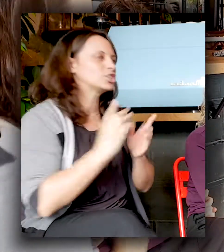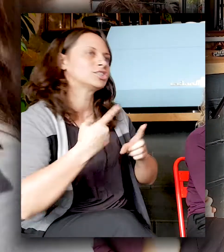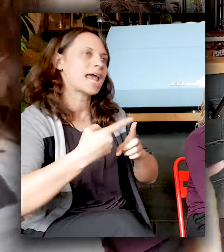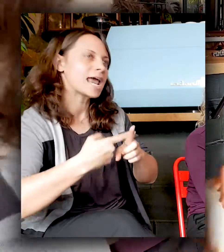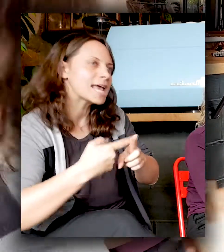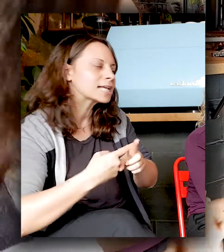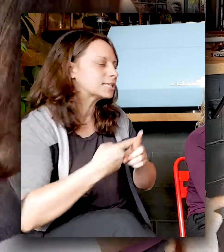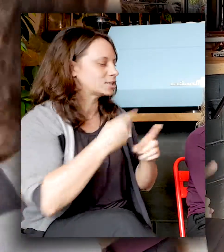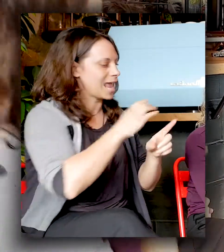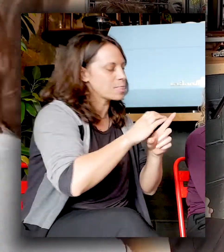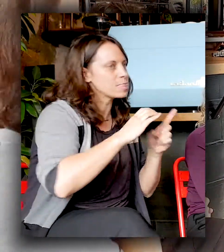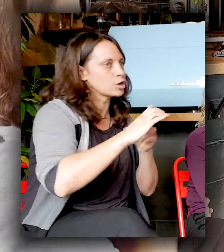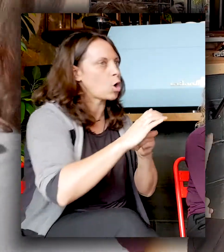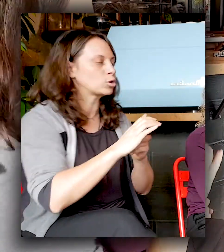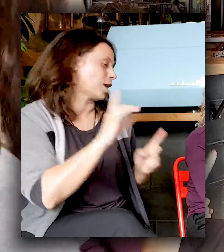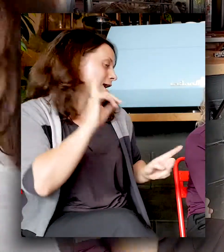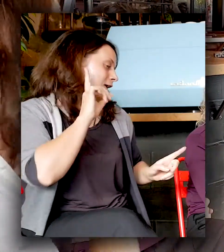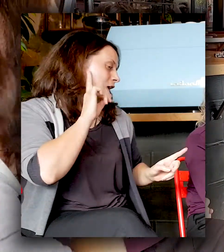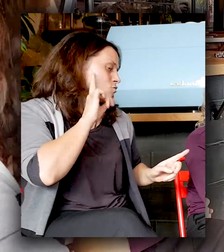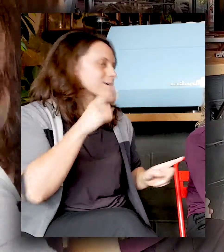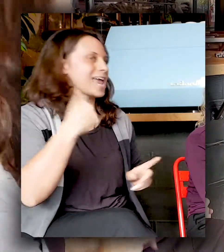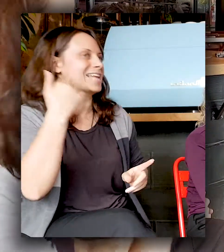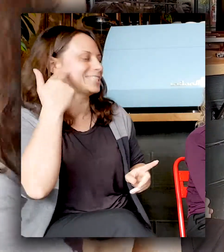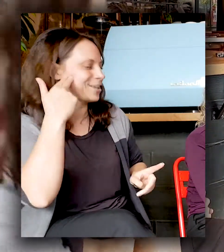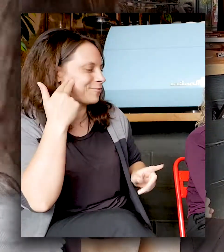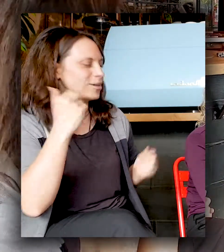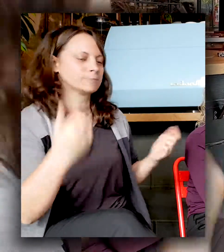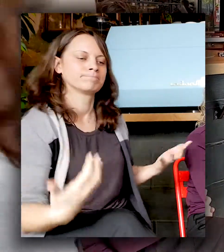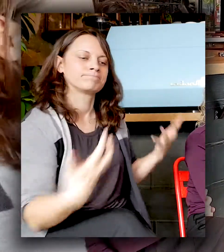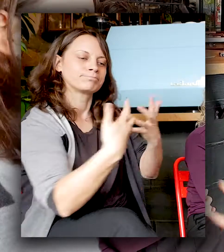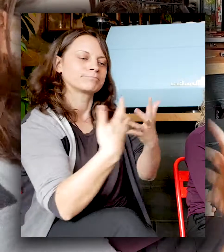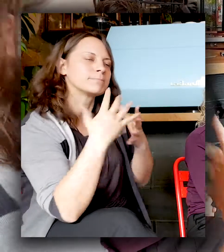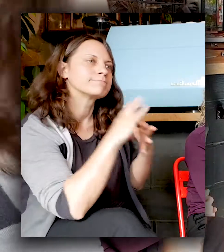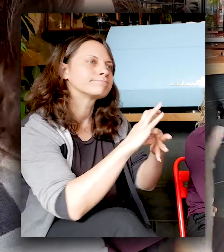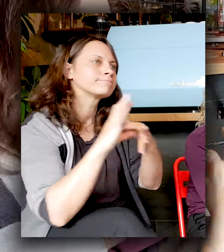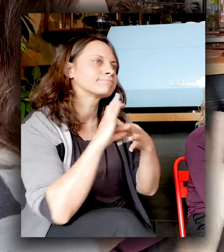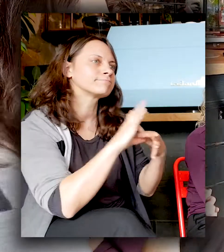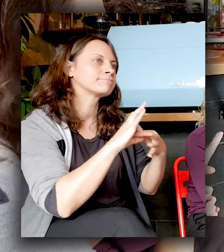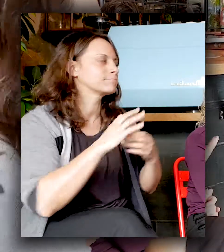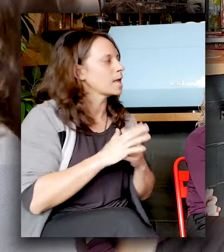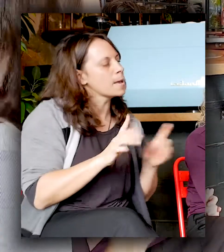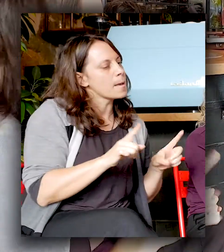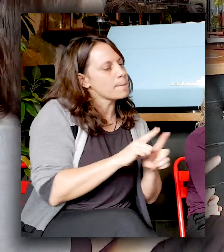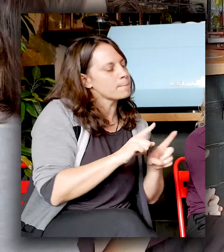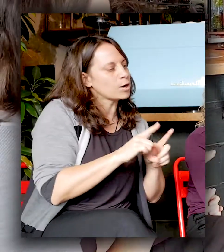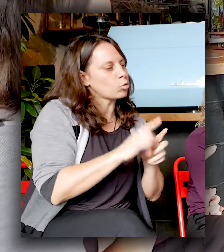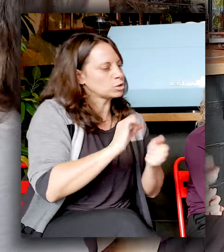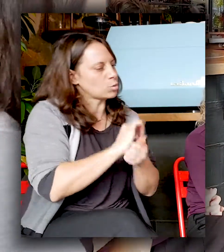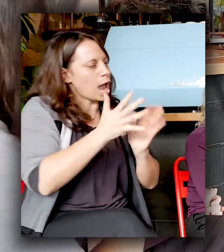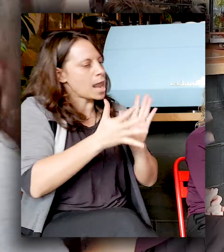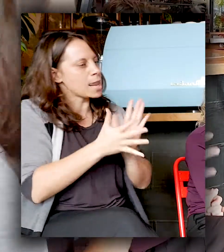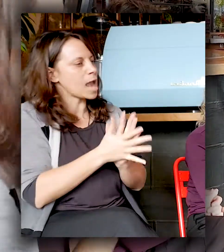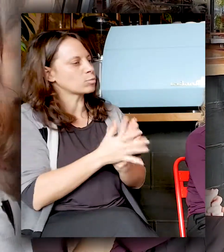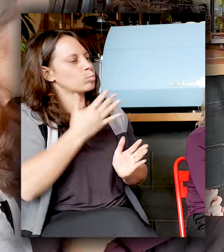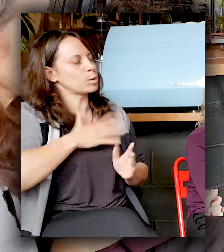the cultures as well. So the hearing culture and the deaf culture, and it's all about making New Zealand sign language normalised in society. So,